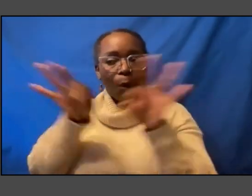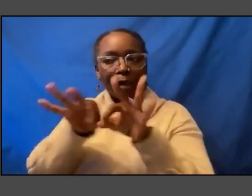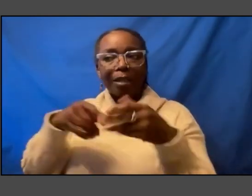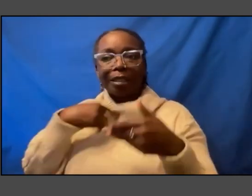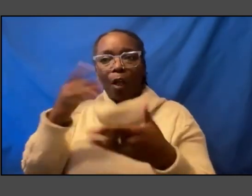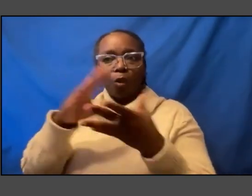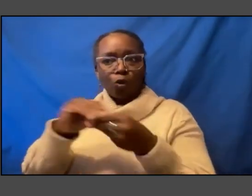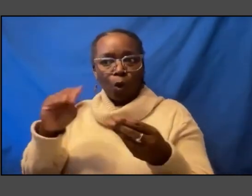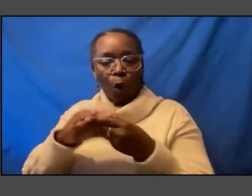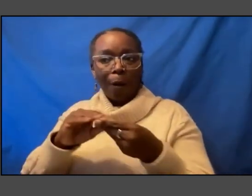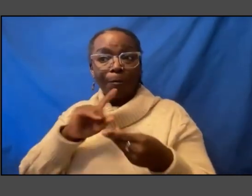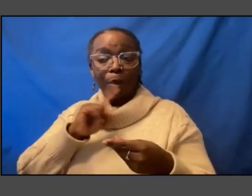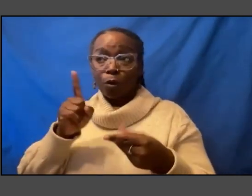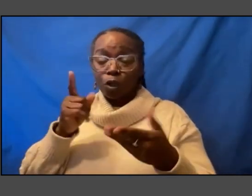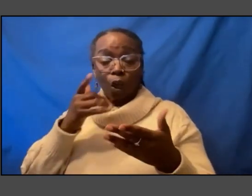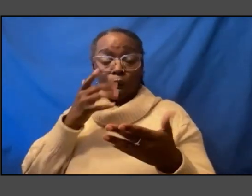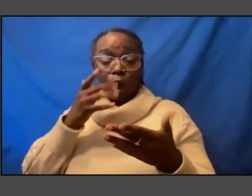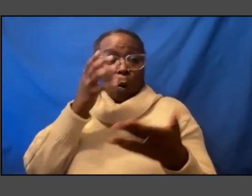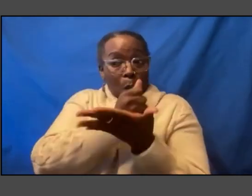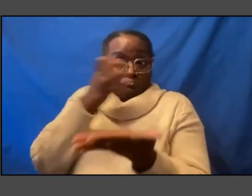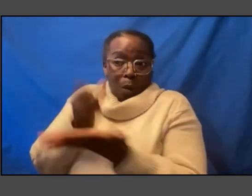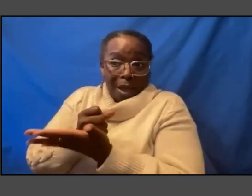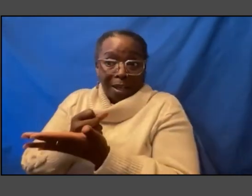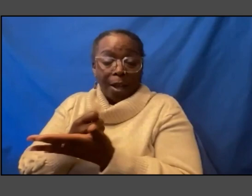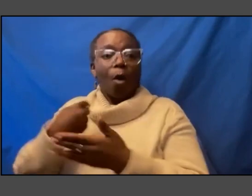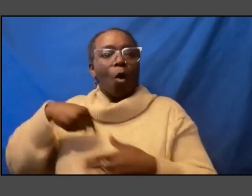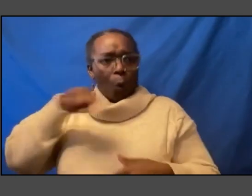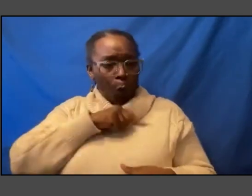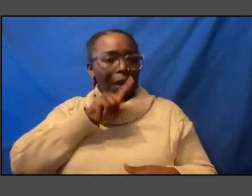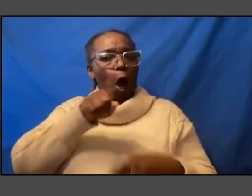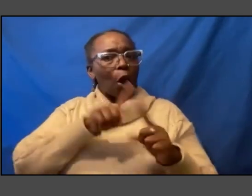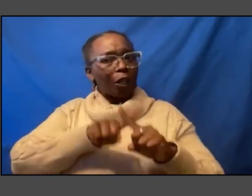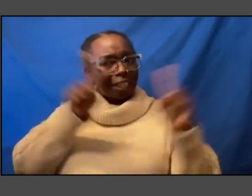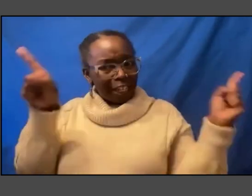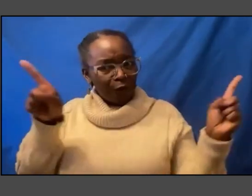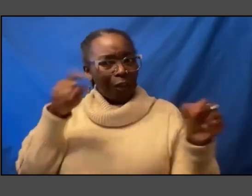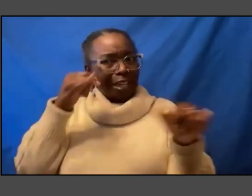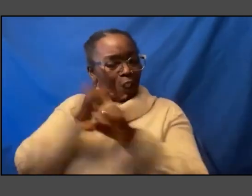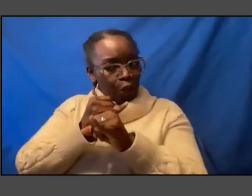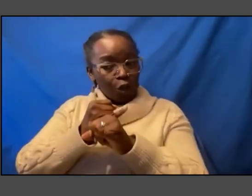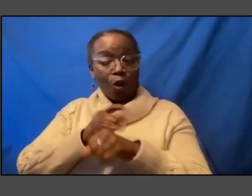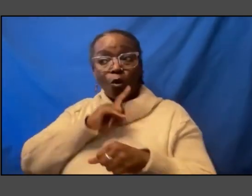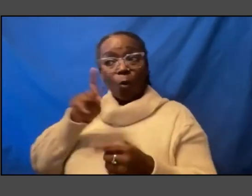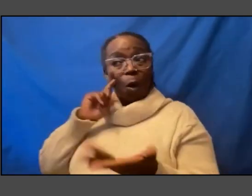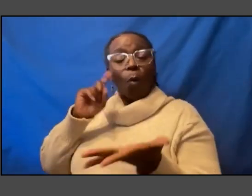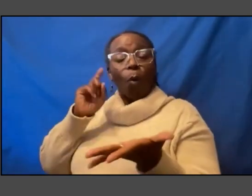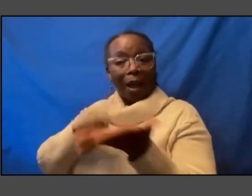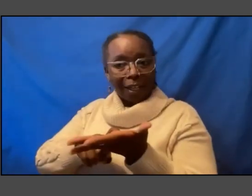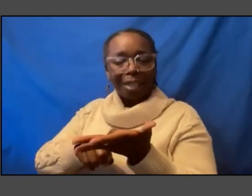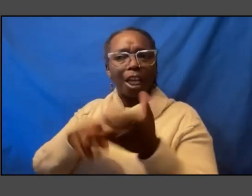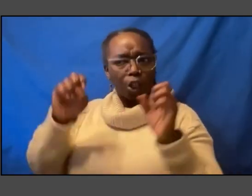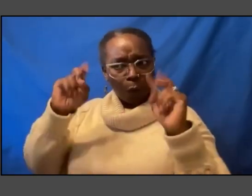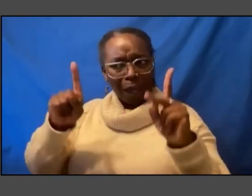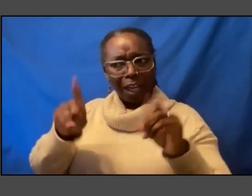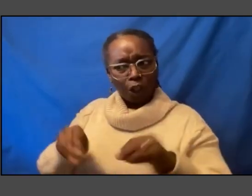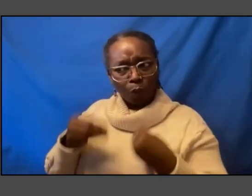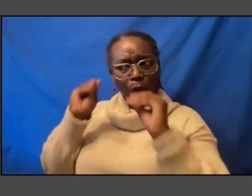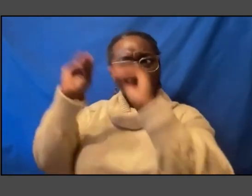it was saying we are a different institution we recognize that it's okay to return these things in fact it's it's incumbent upon us